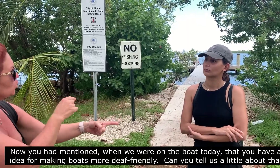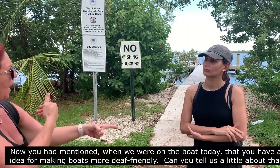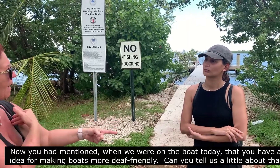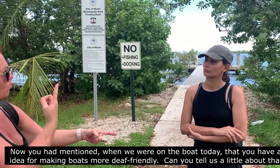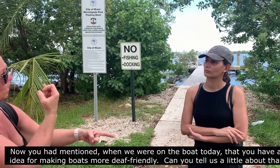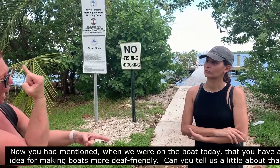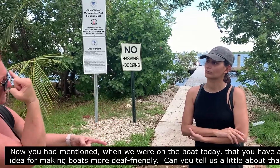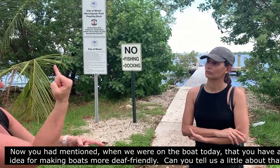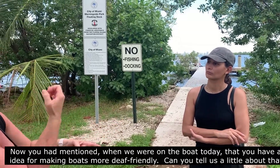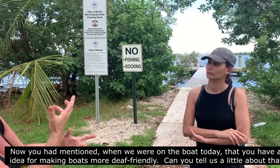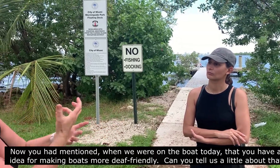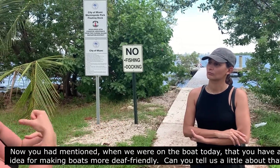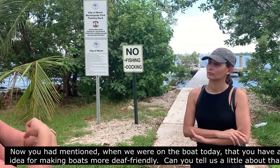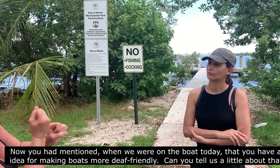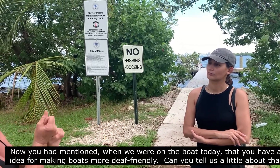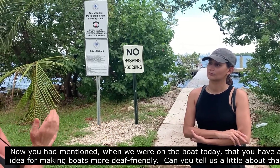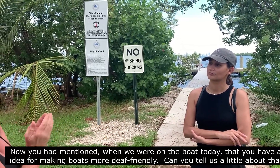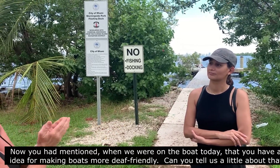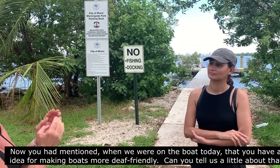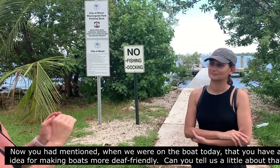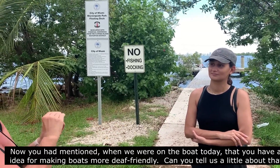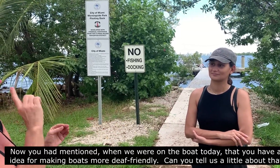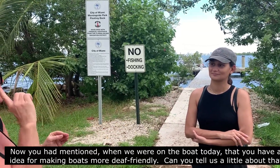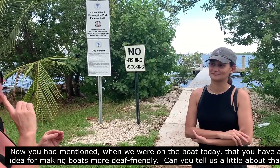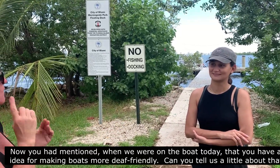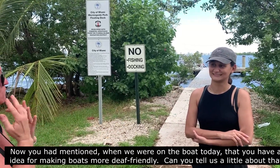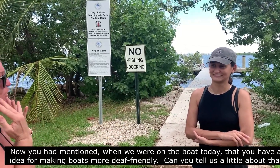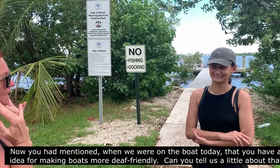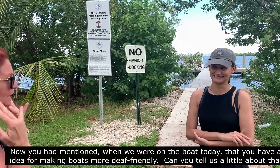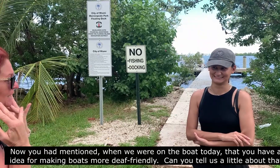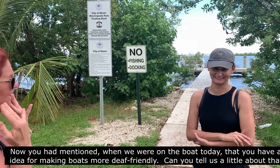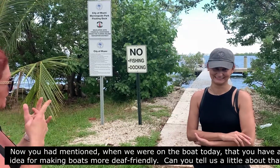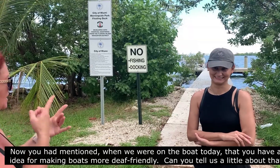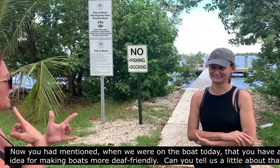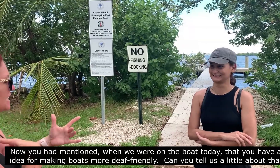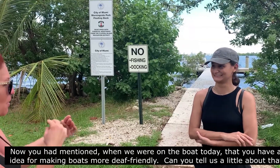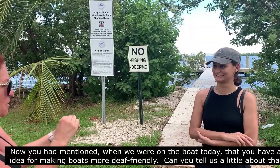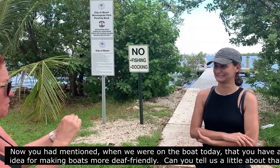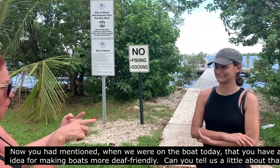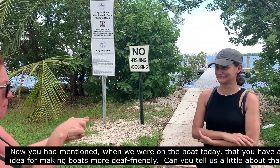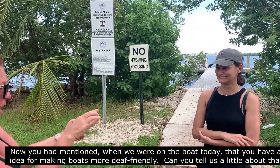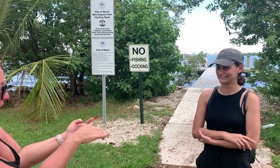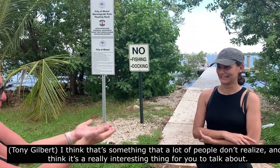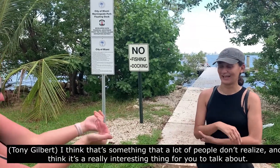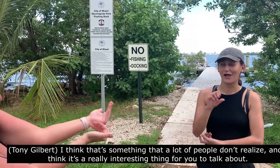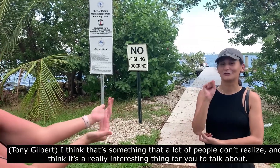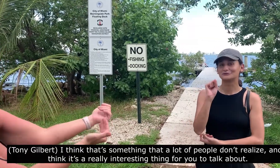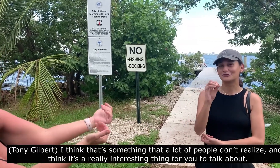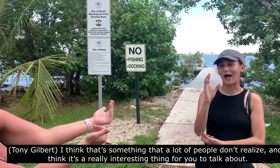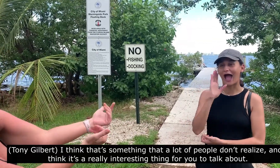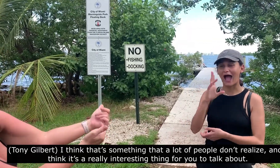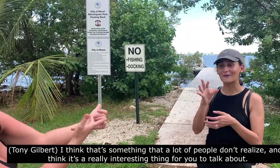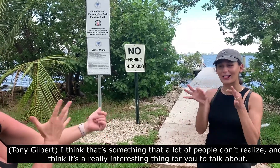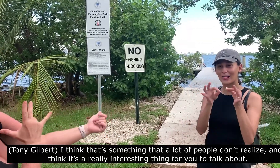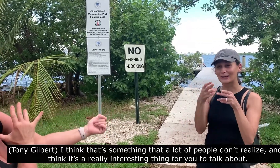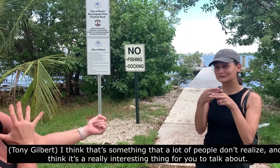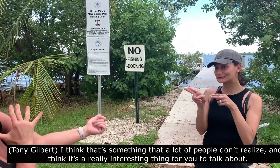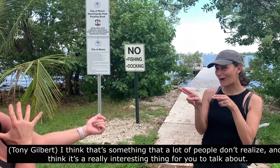for making boats more deaf friendly. Can you tell us a little bit about that? I think that's something that a lot of people don't